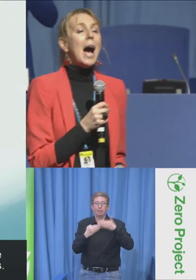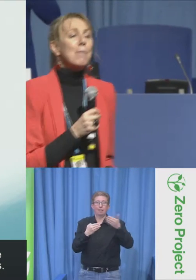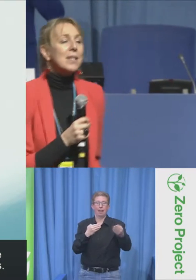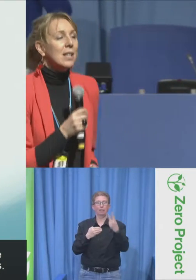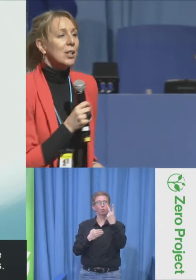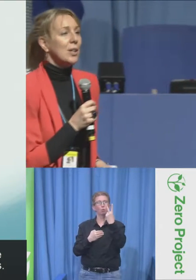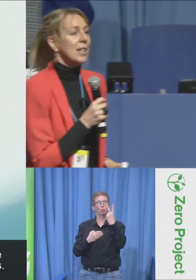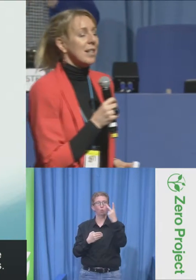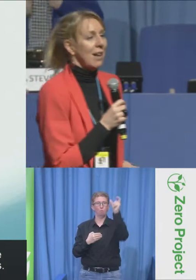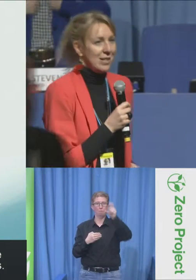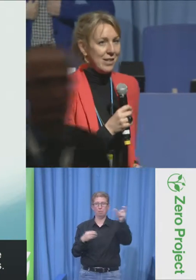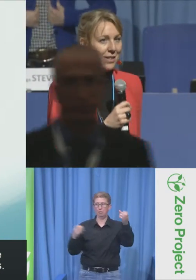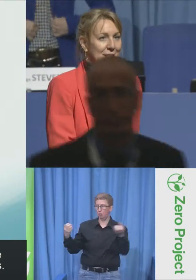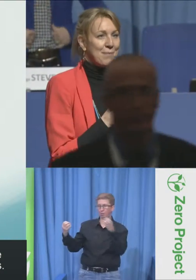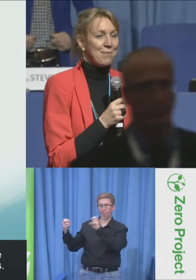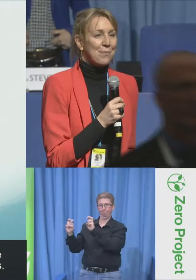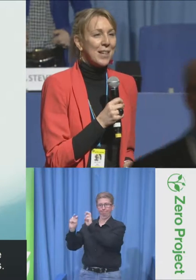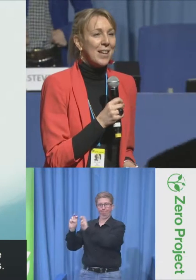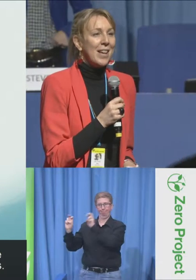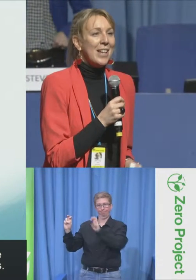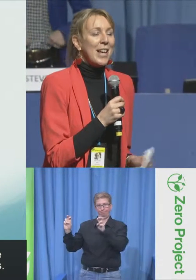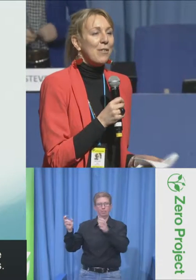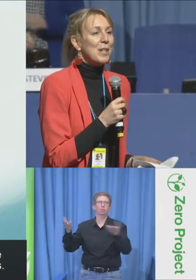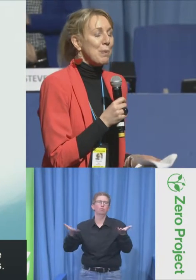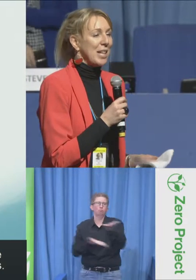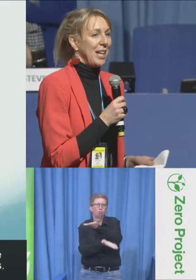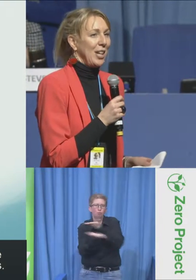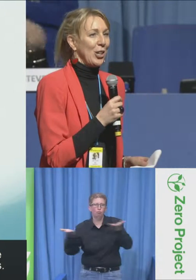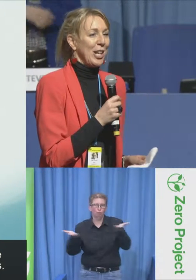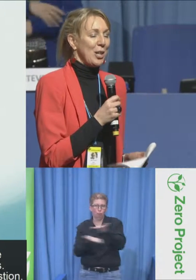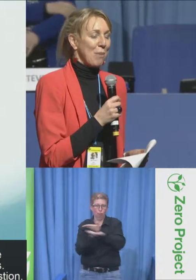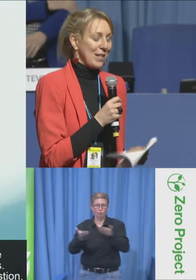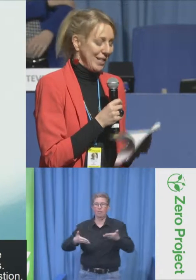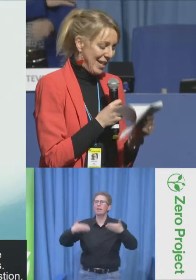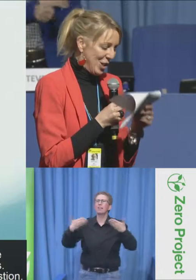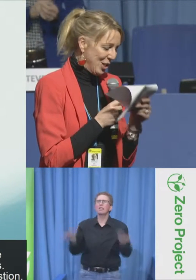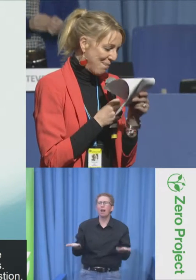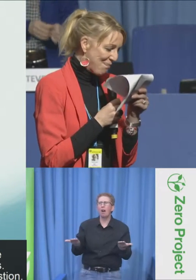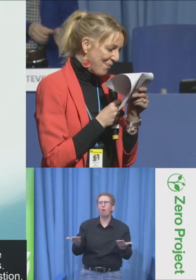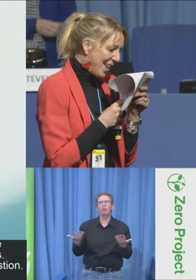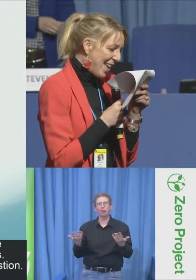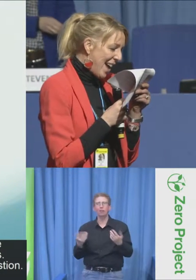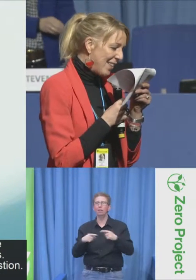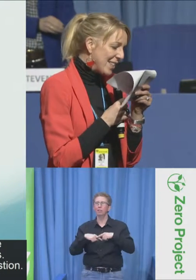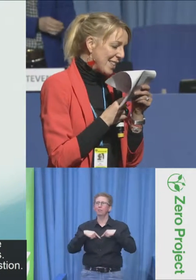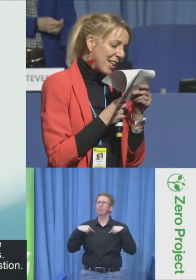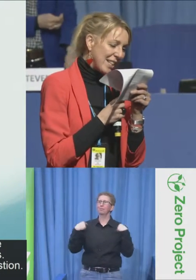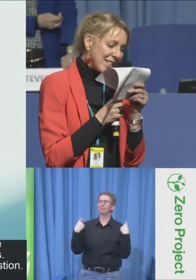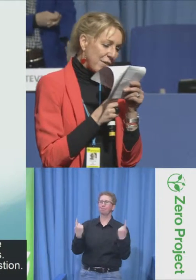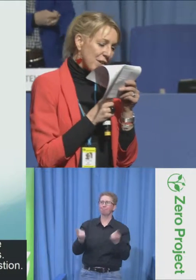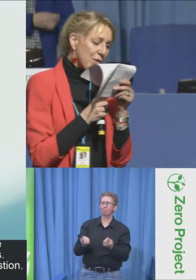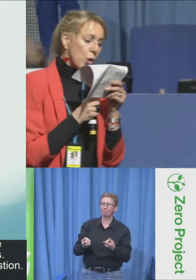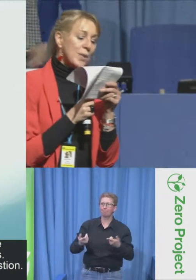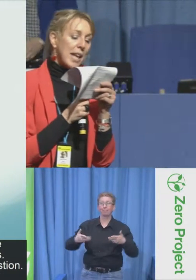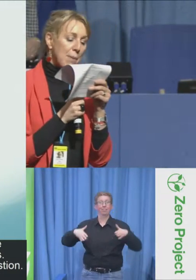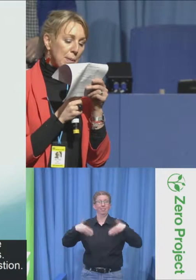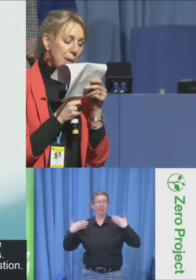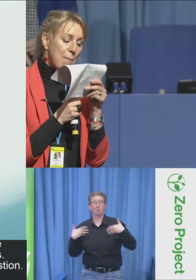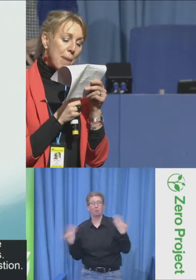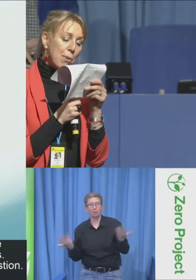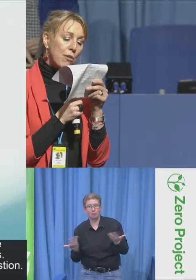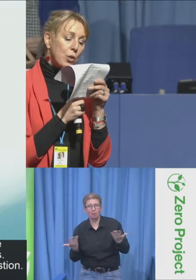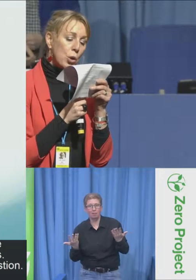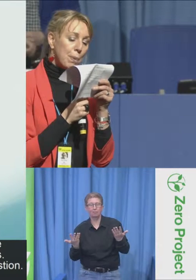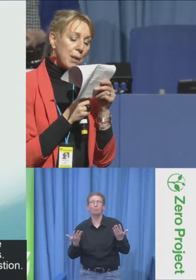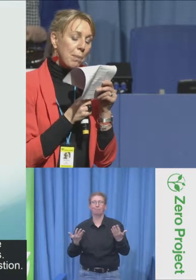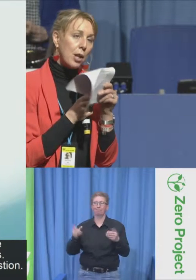are absolutely delighted to have this particular keynote presentation. And this is Helga Stevens, is the MAP,